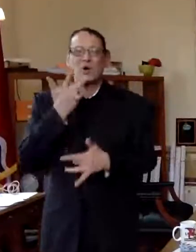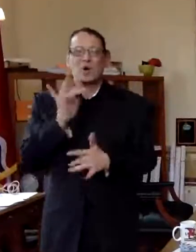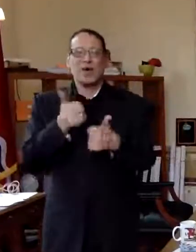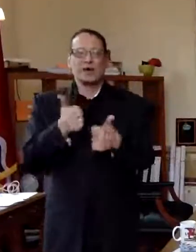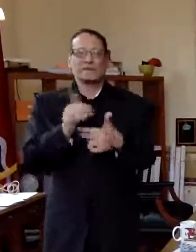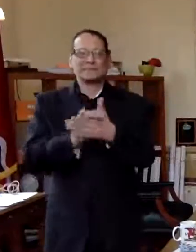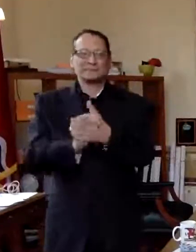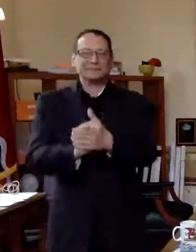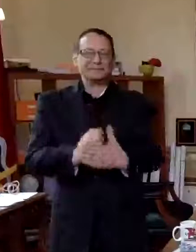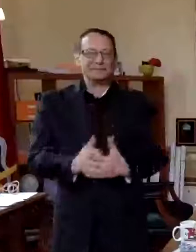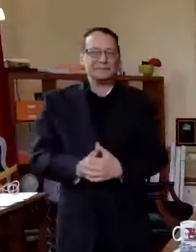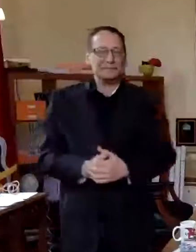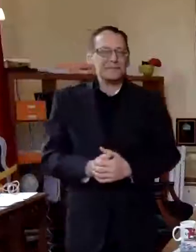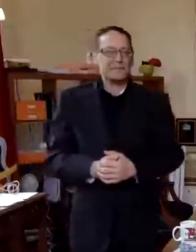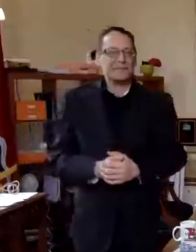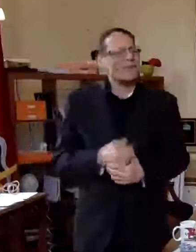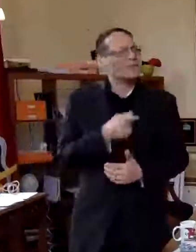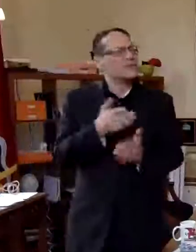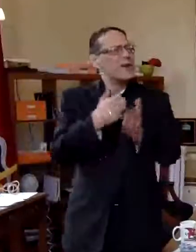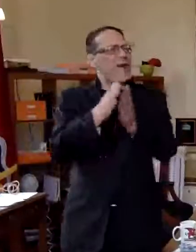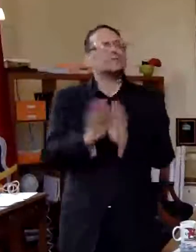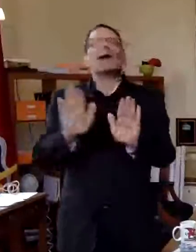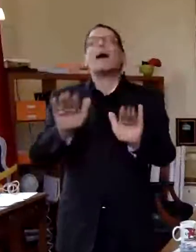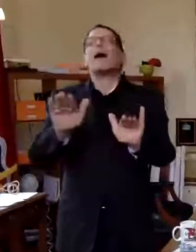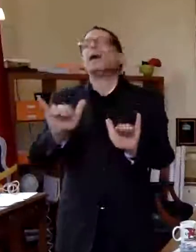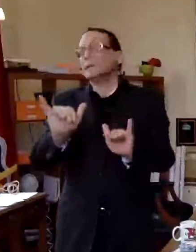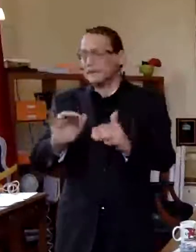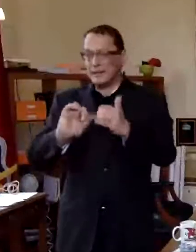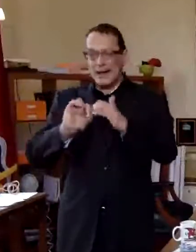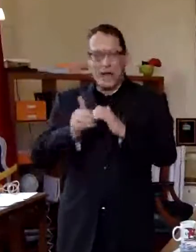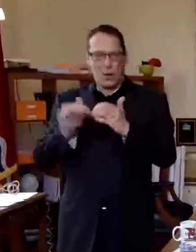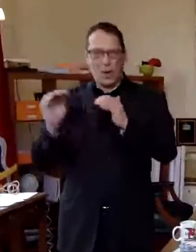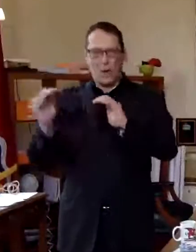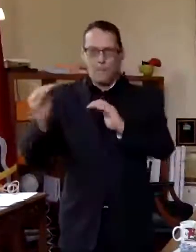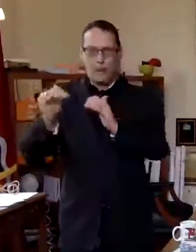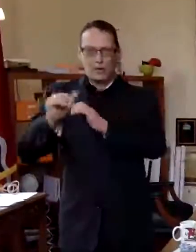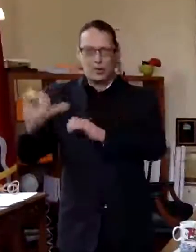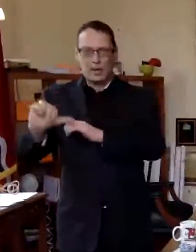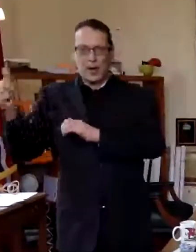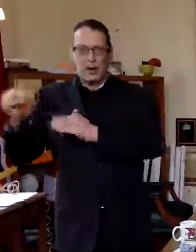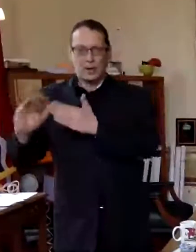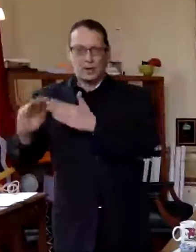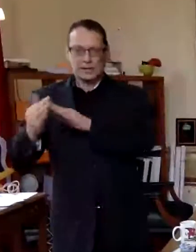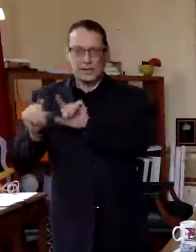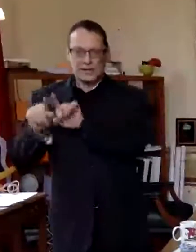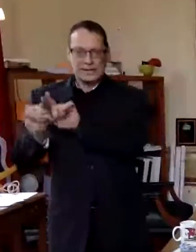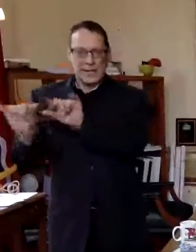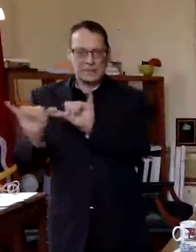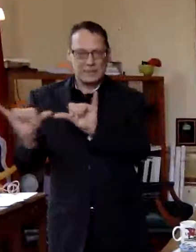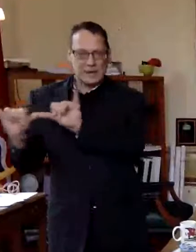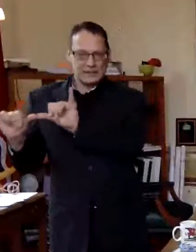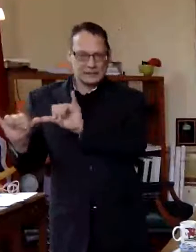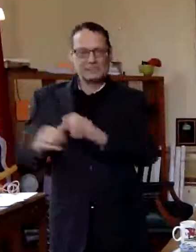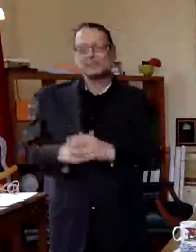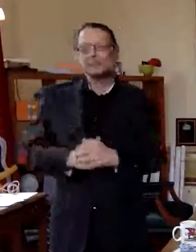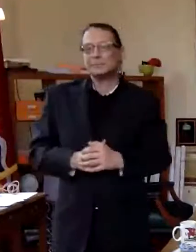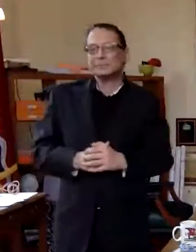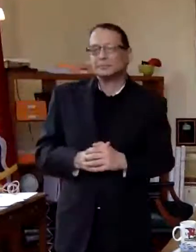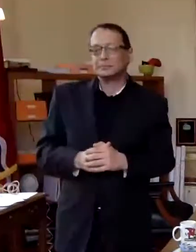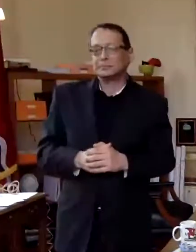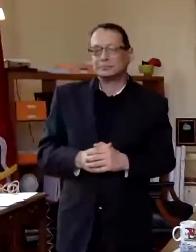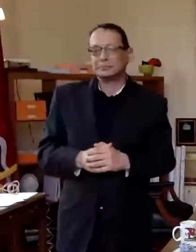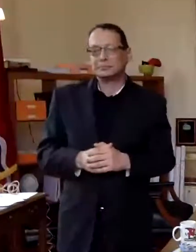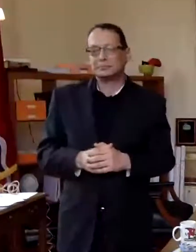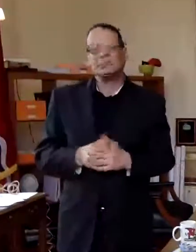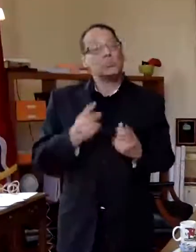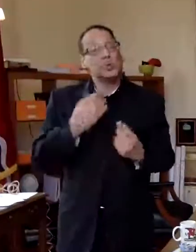so ask me that question again oh how are we doing as compared with other cities well i think that um i